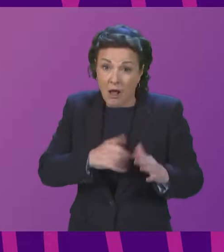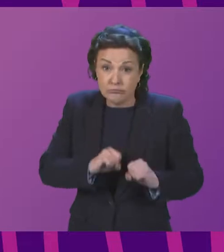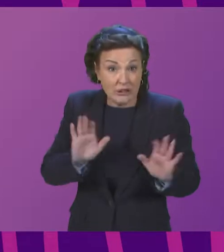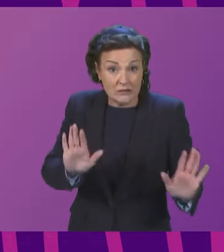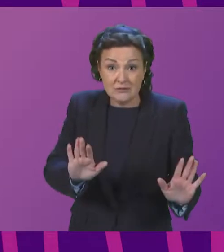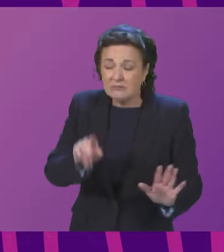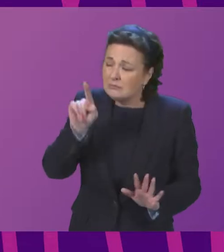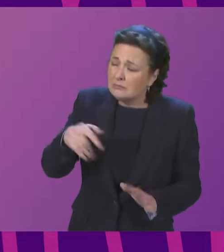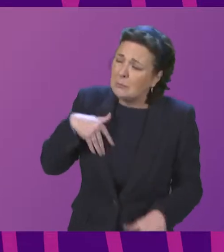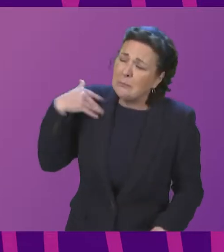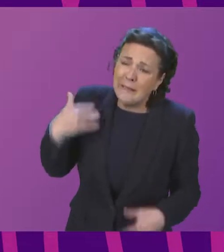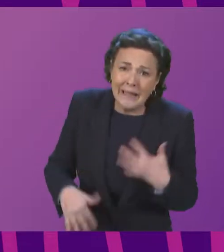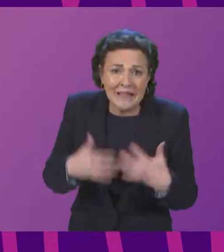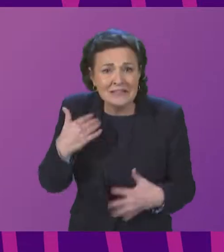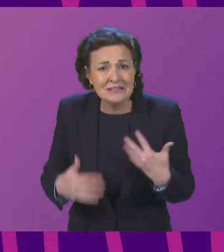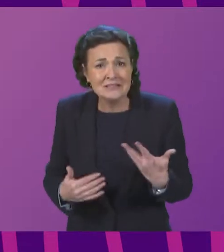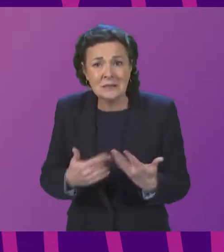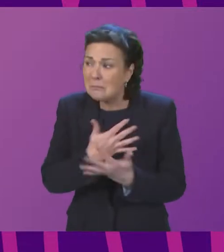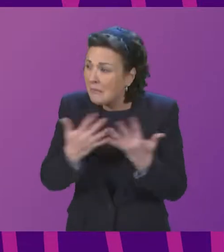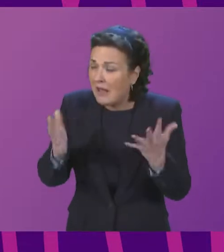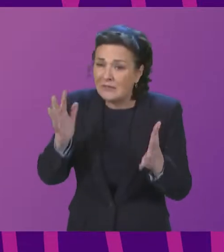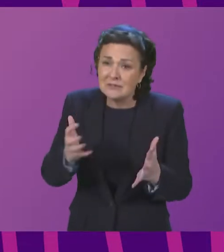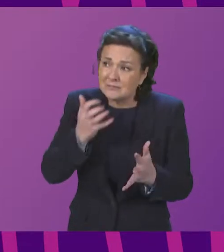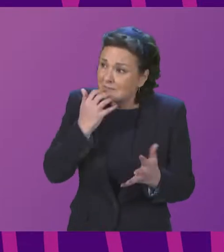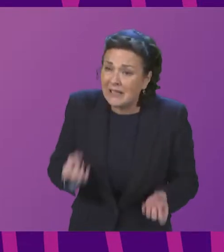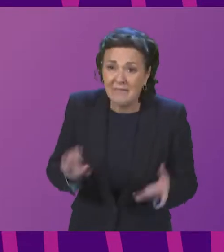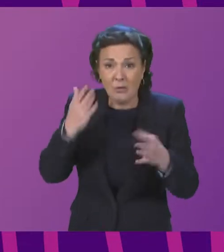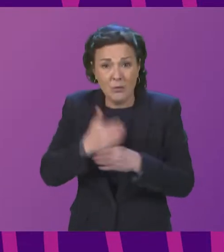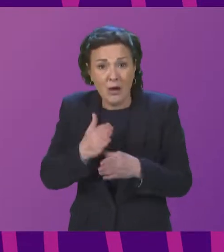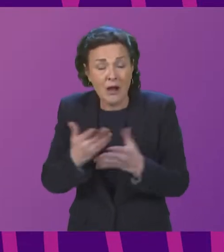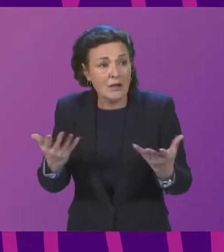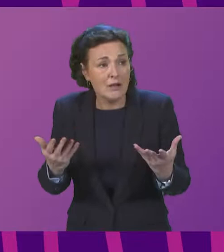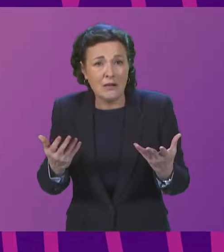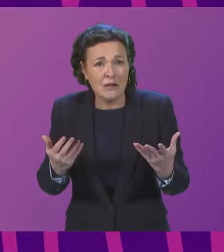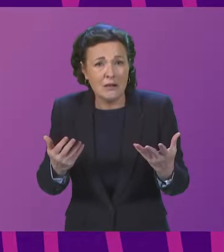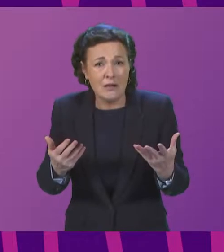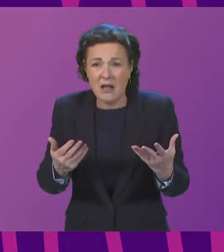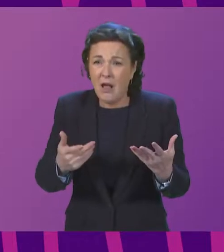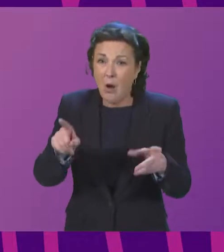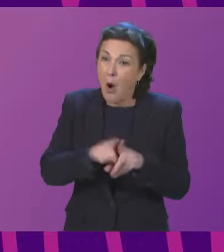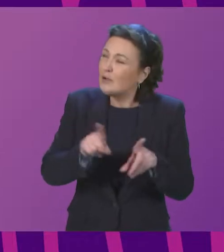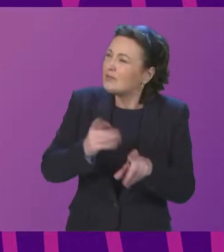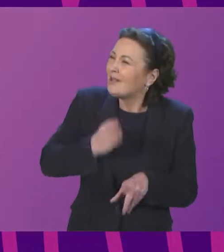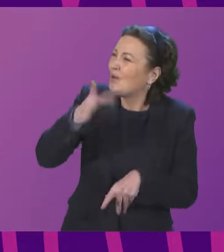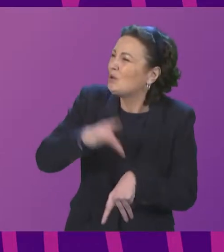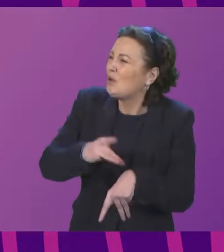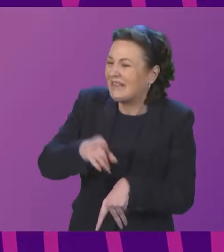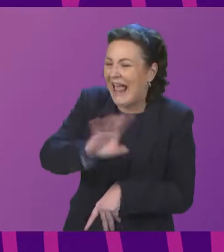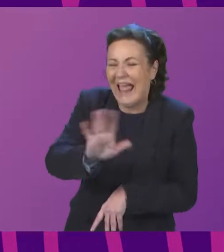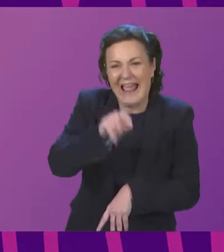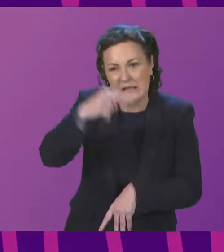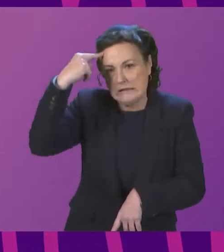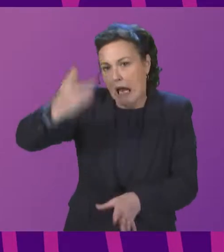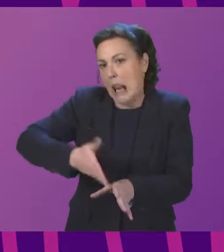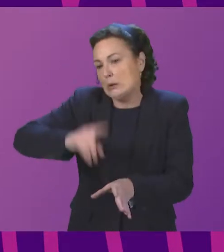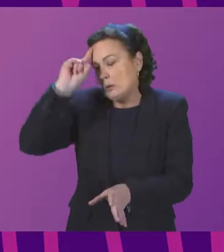excruciating pain. Many of them have had to give up work. Their fears are somehow being dismissed as psychological and not physical.